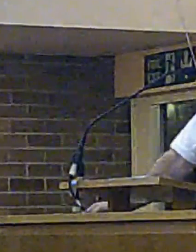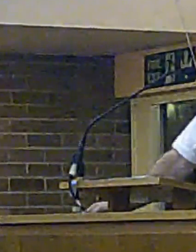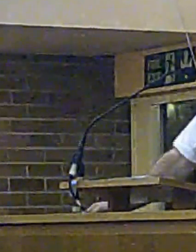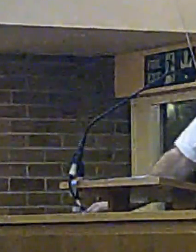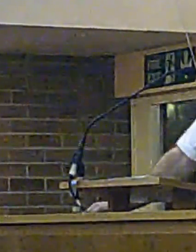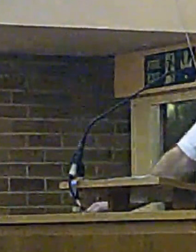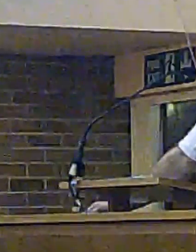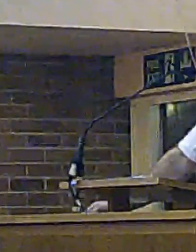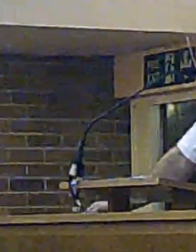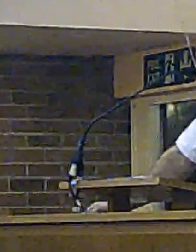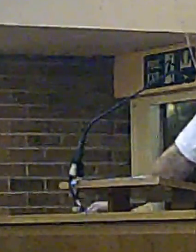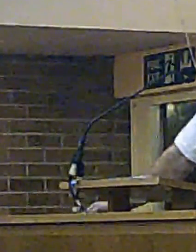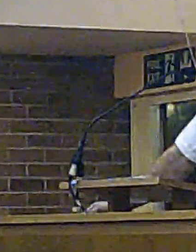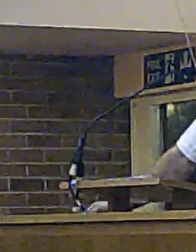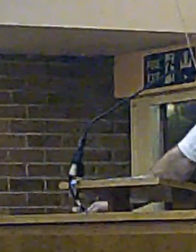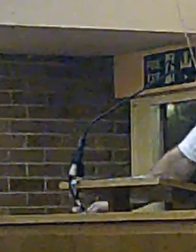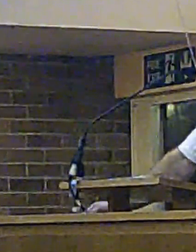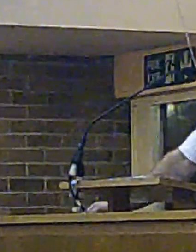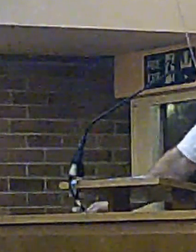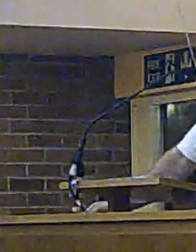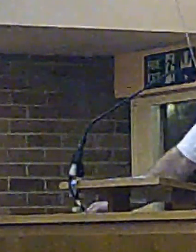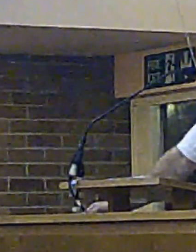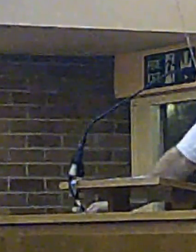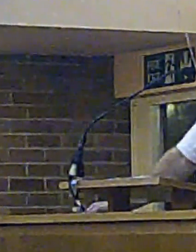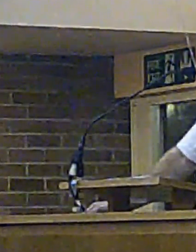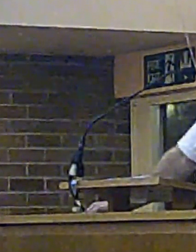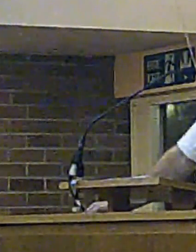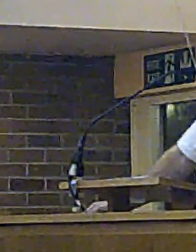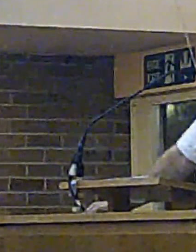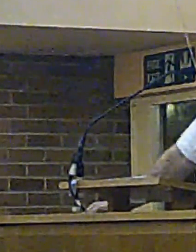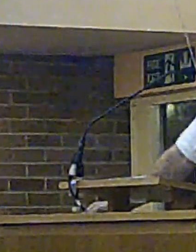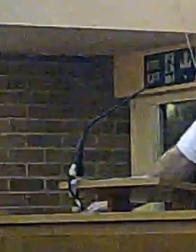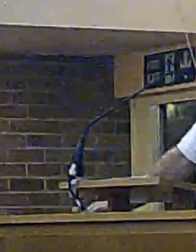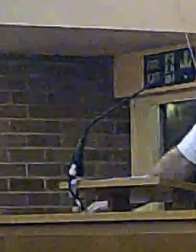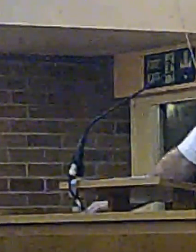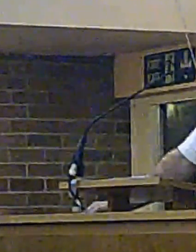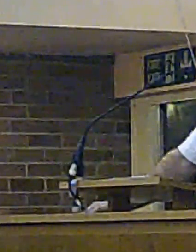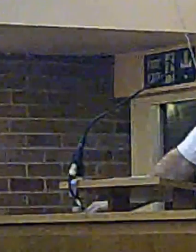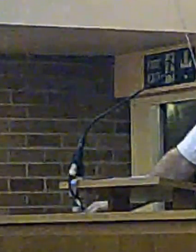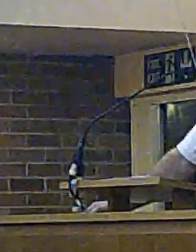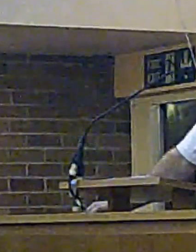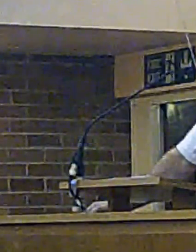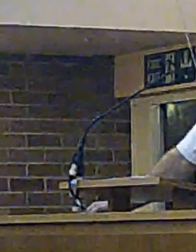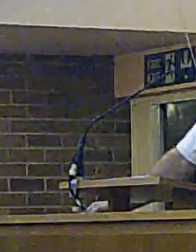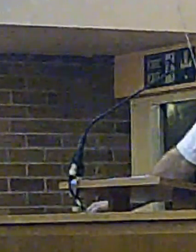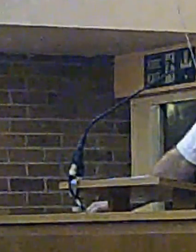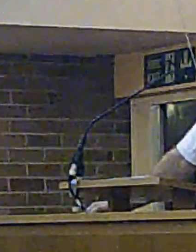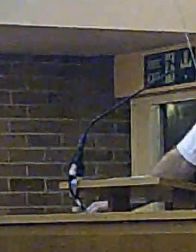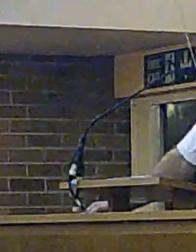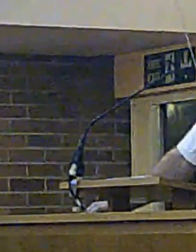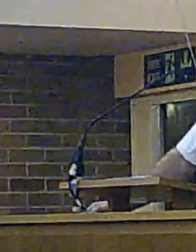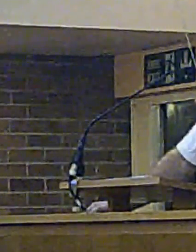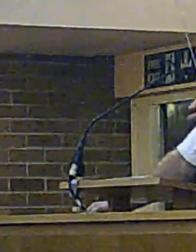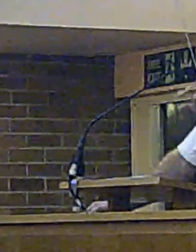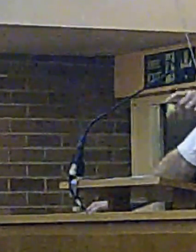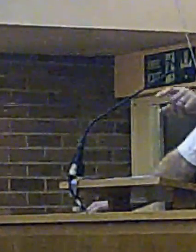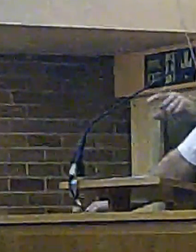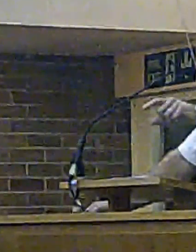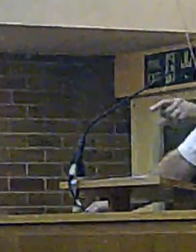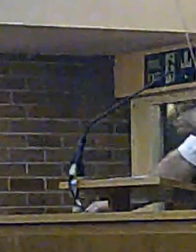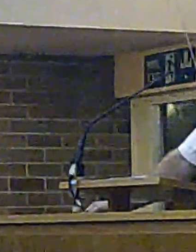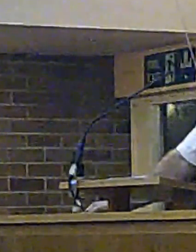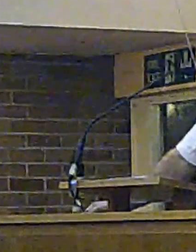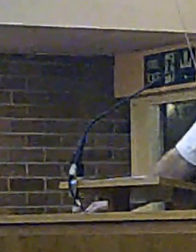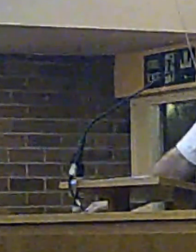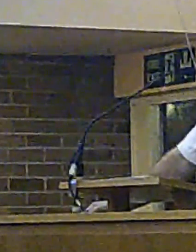raise, therefore, 30% of its overall income from preset. That is what we all pay on in addition